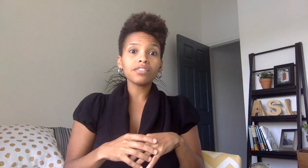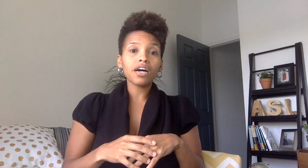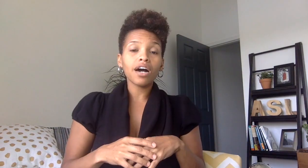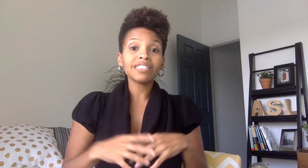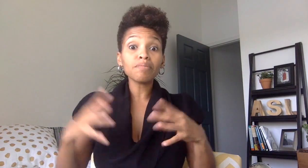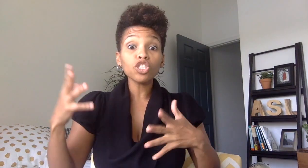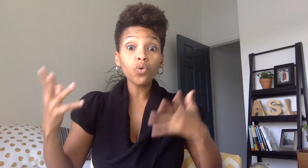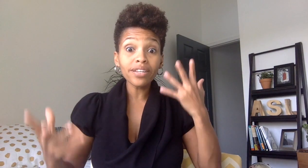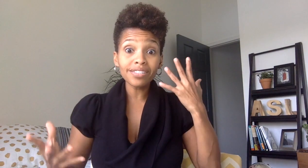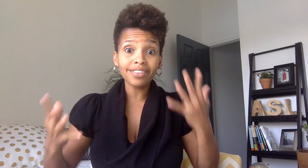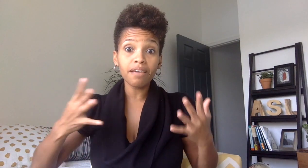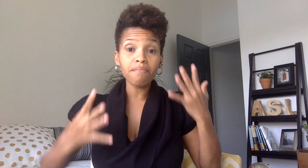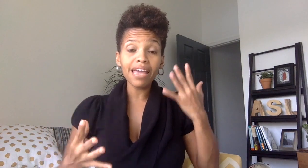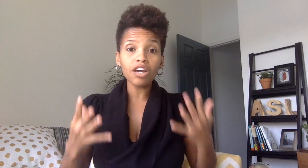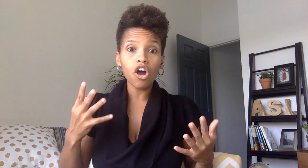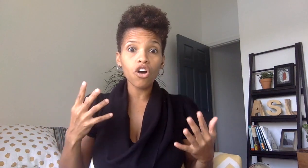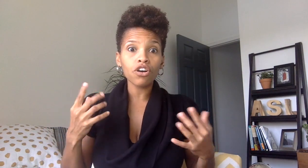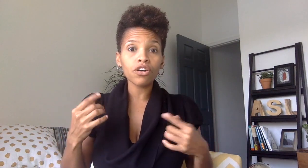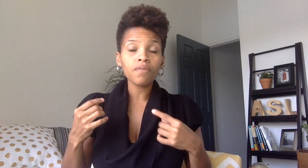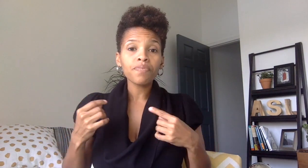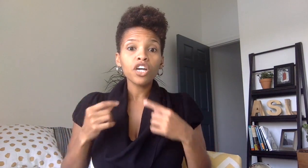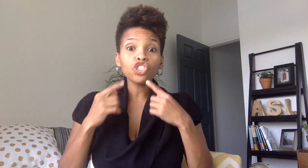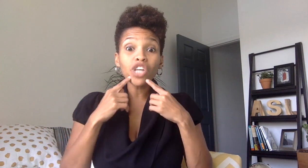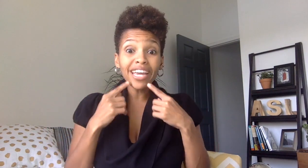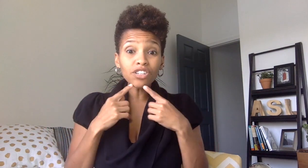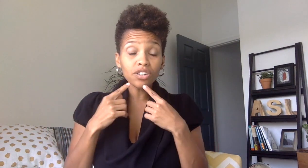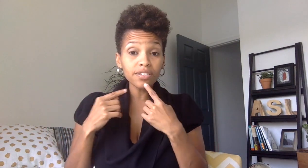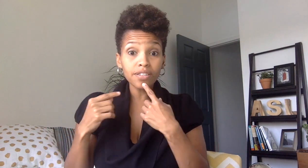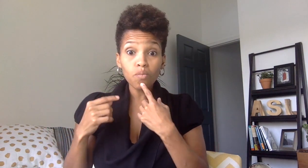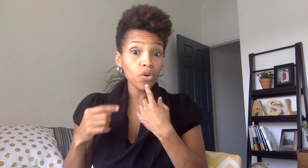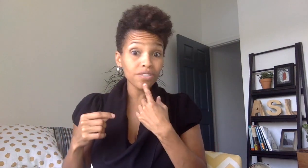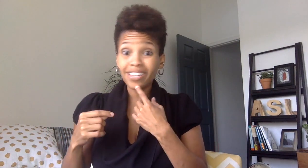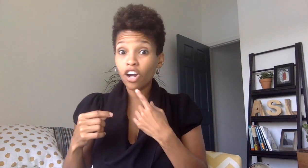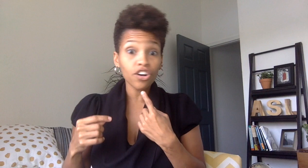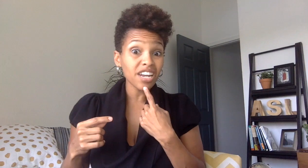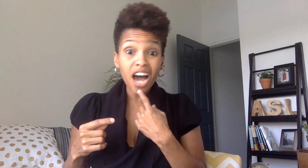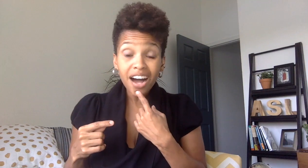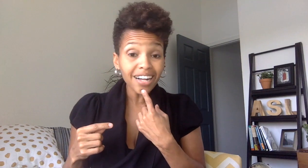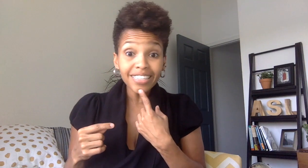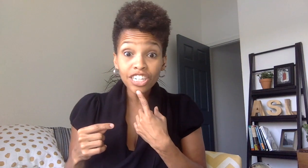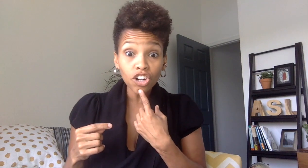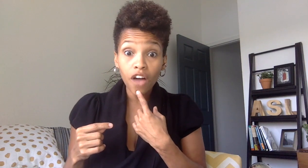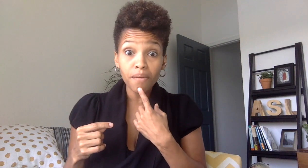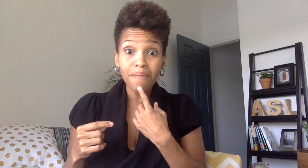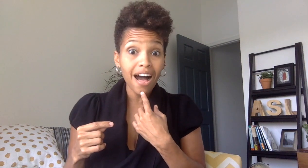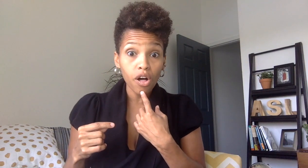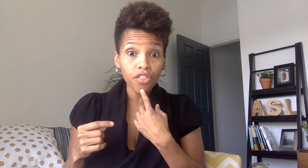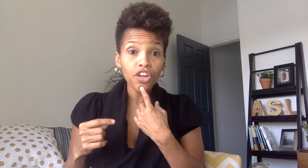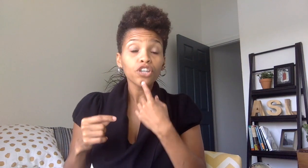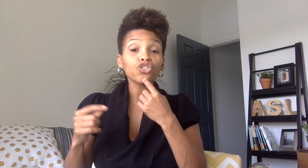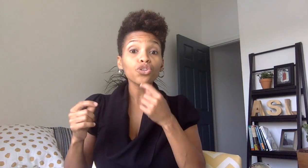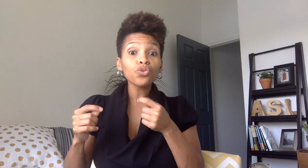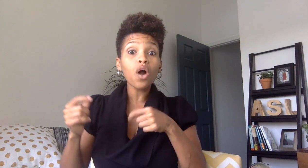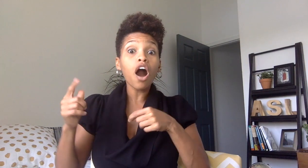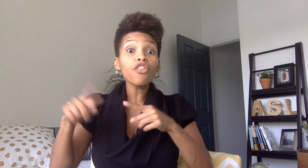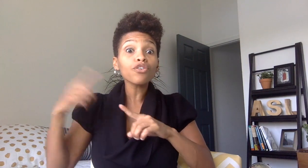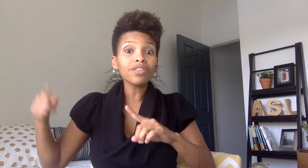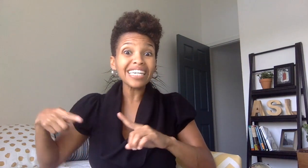some of the choices that they make are changing some words that are not clear on the mouth to other like